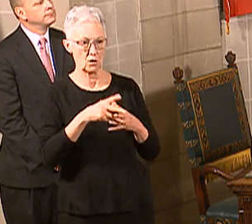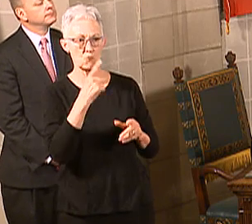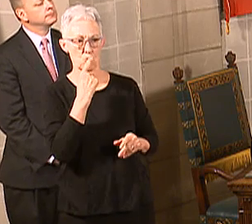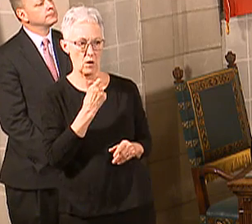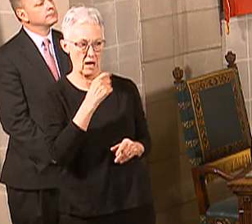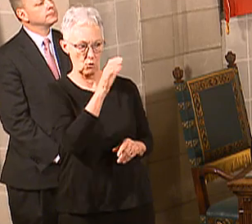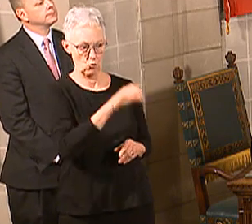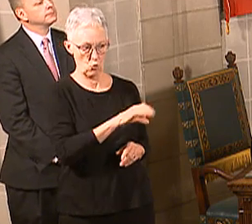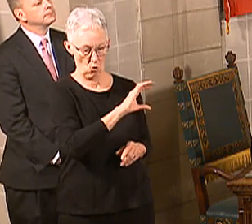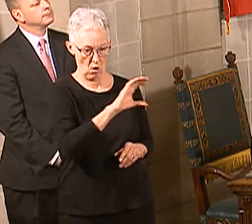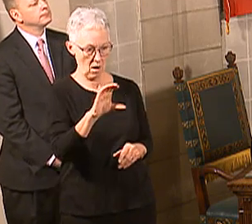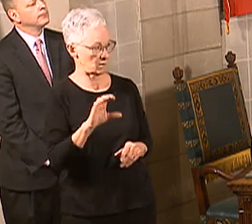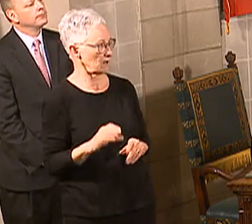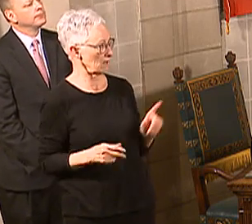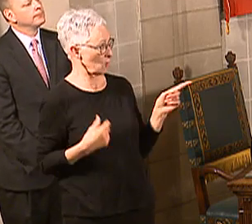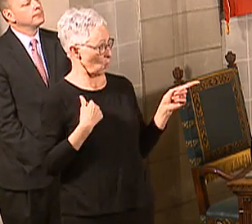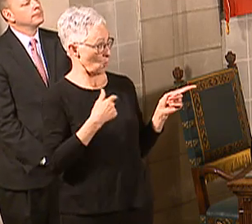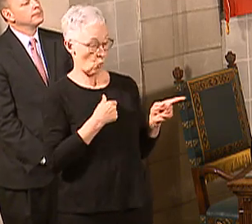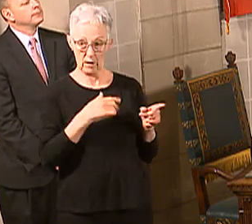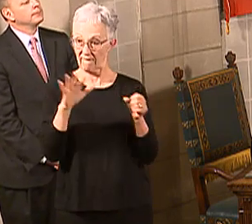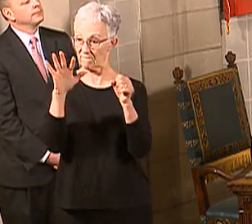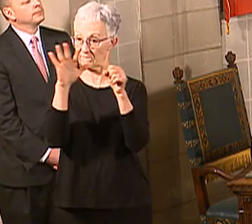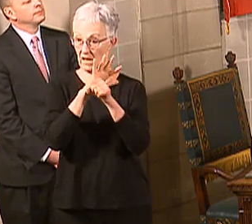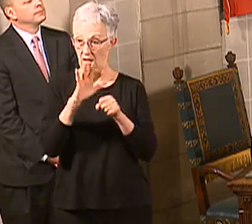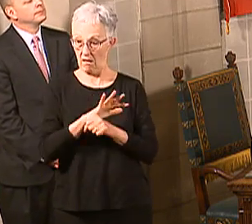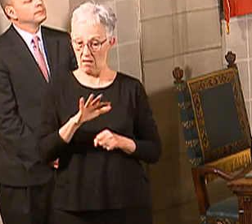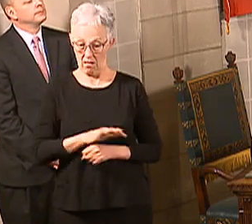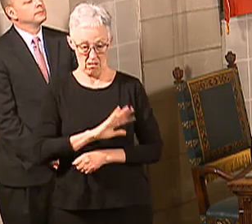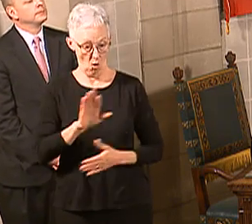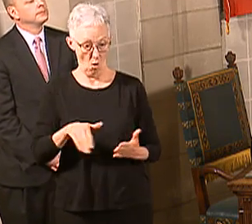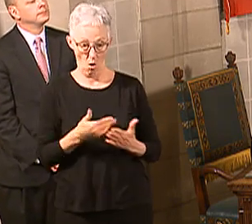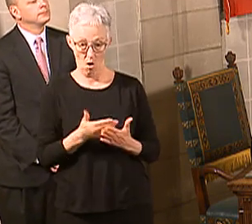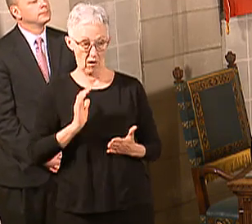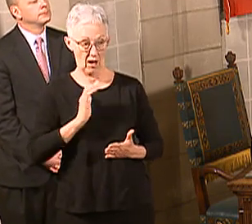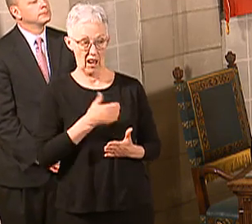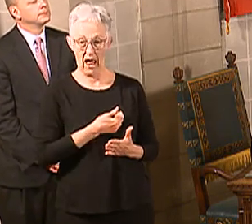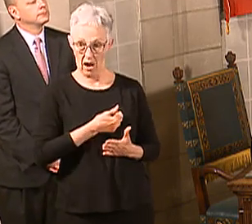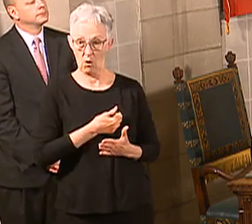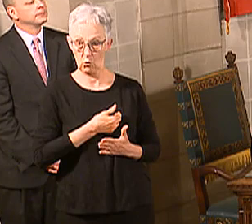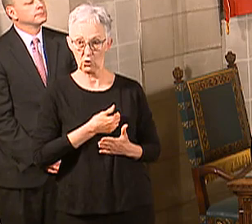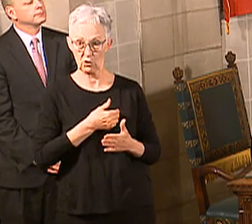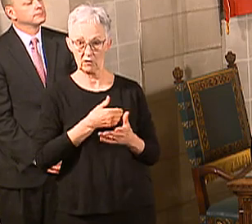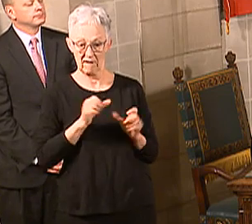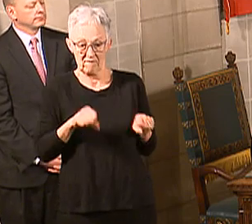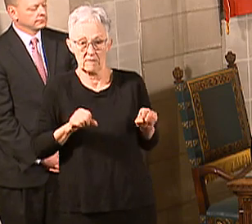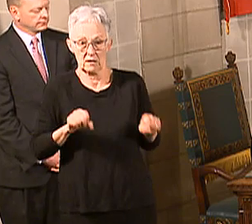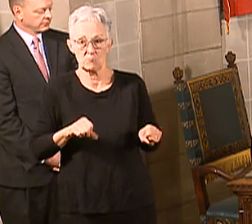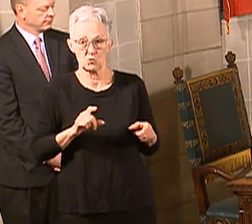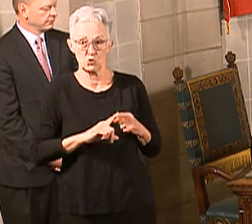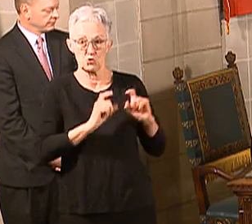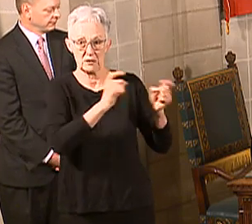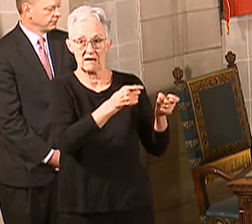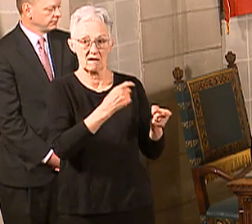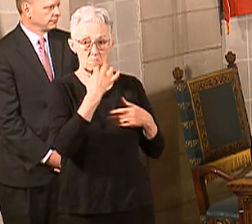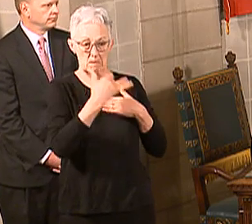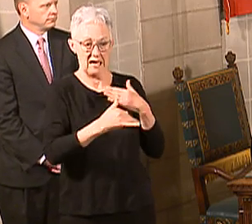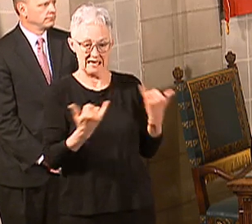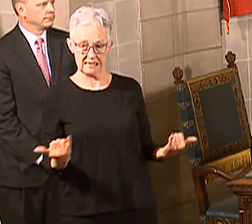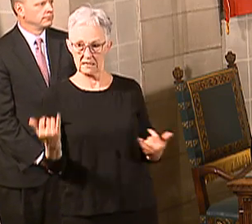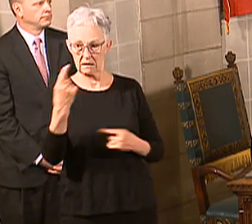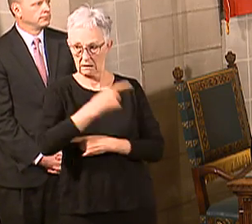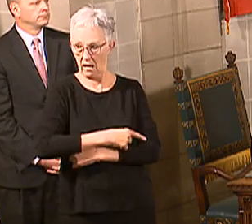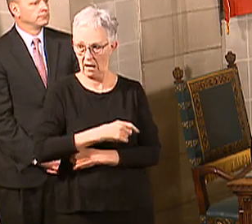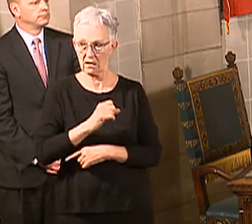teammates today, and so I'm very proud of our teammates and the way they stepped up to be able to help out the American Red Cross and donate this life